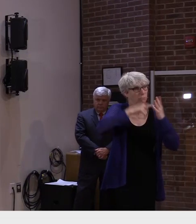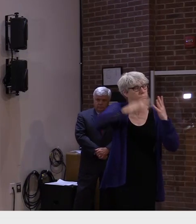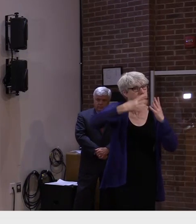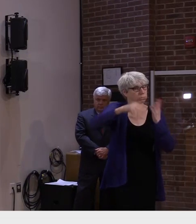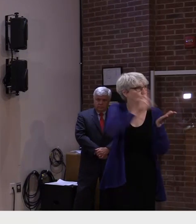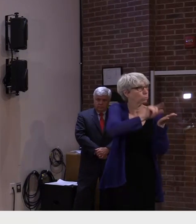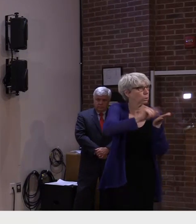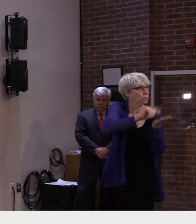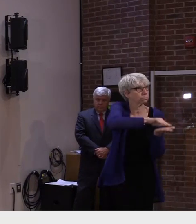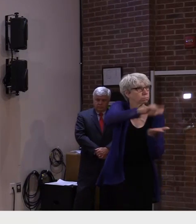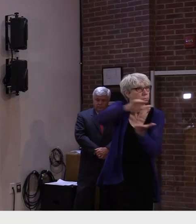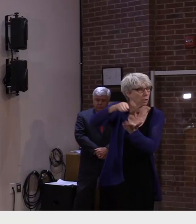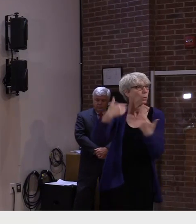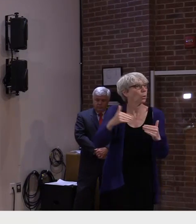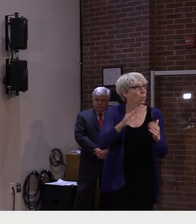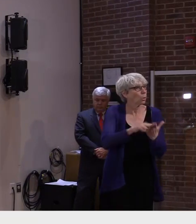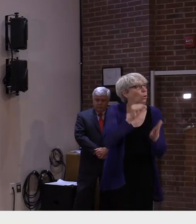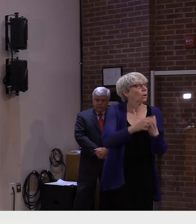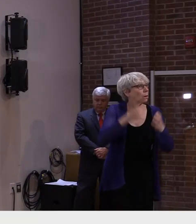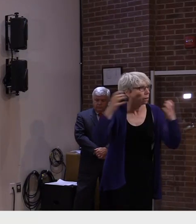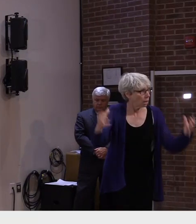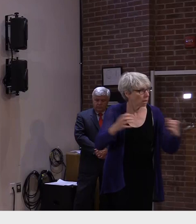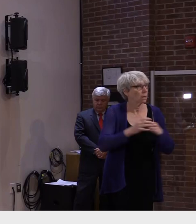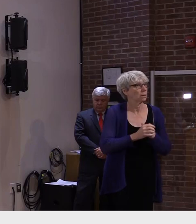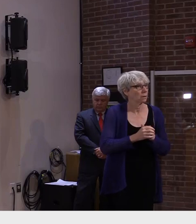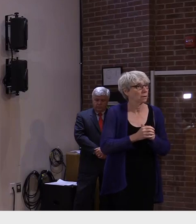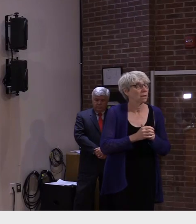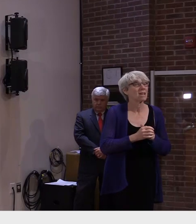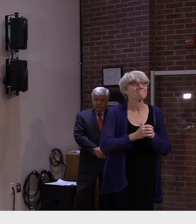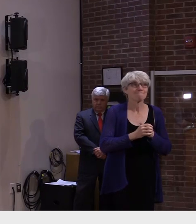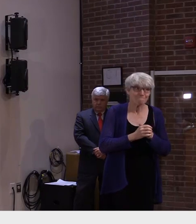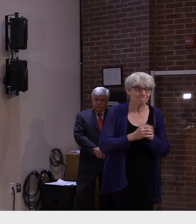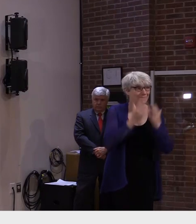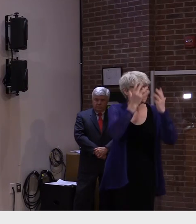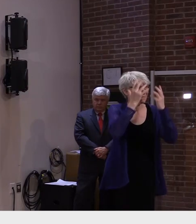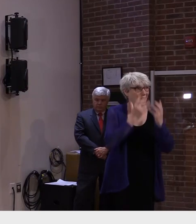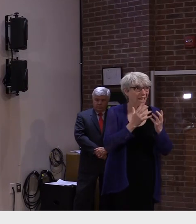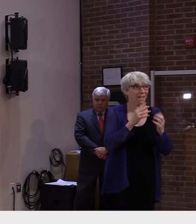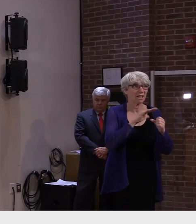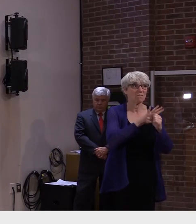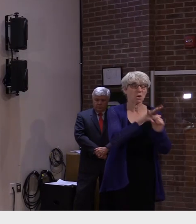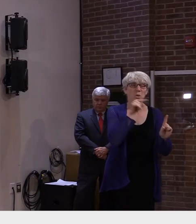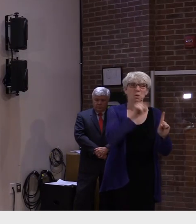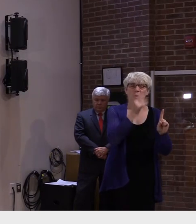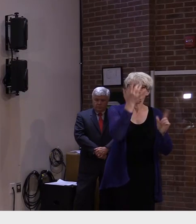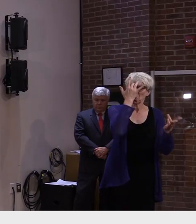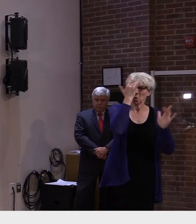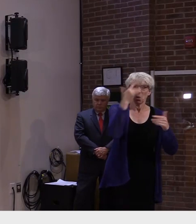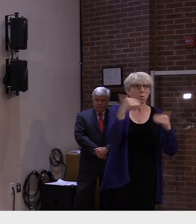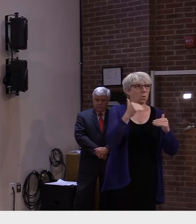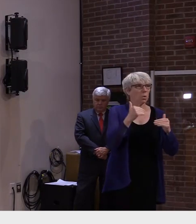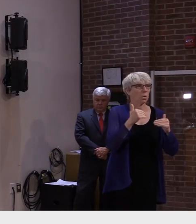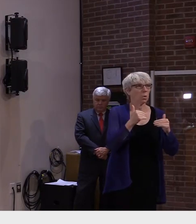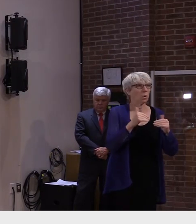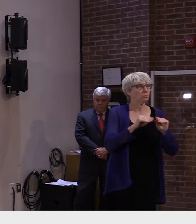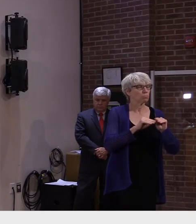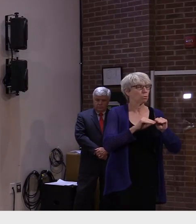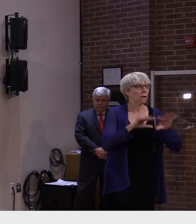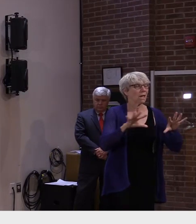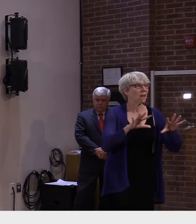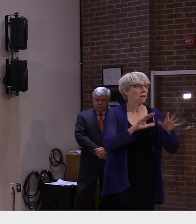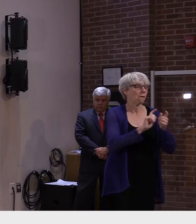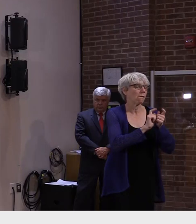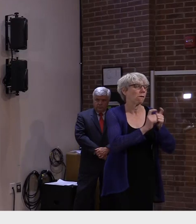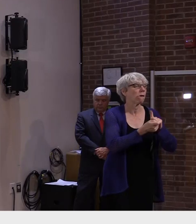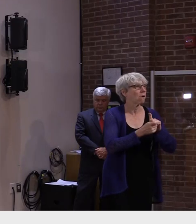one key aspect we know is the virus continues to evolve and right now the most contagious version of